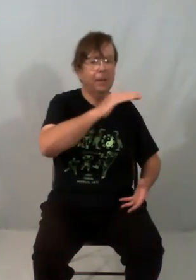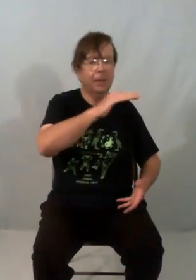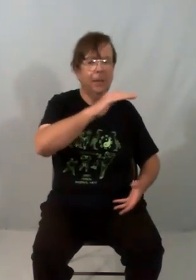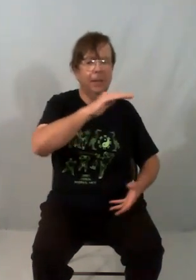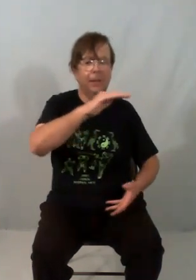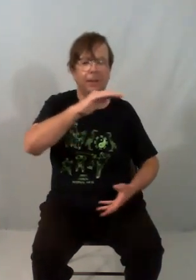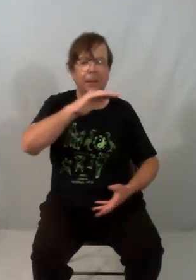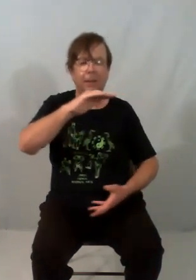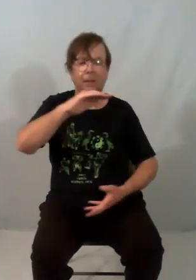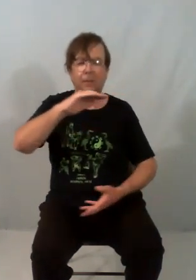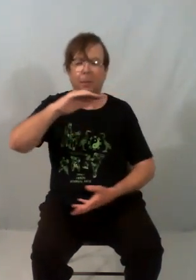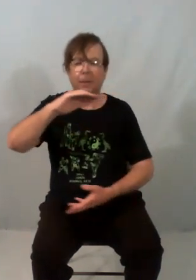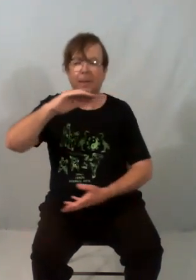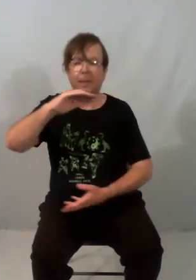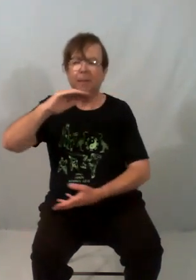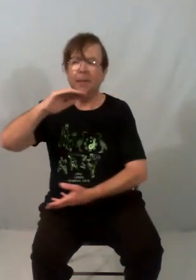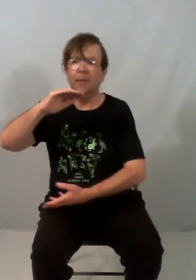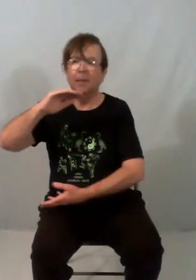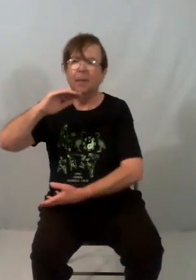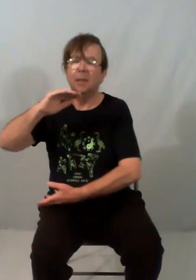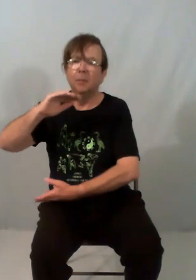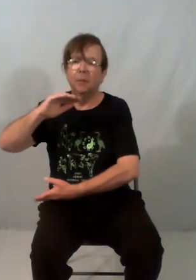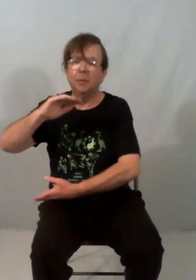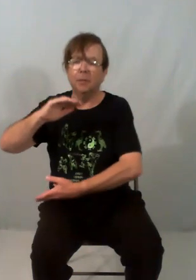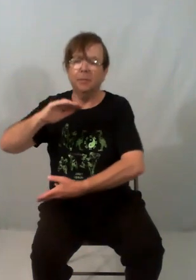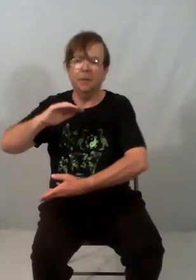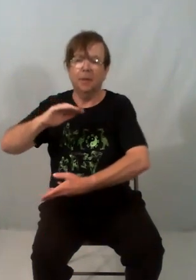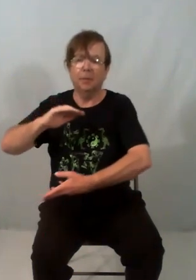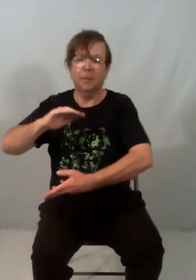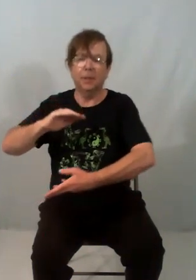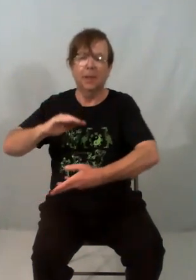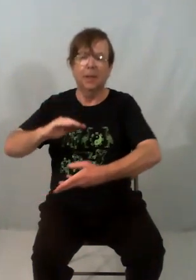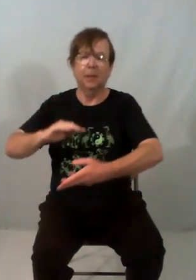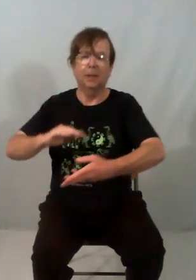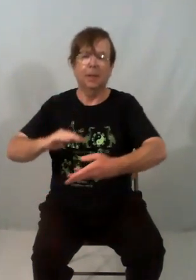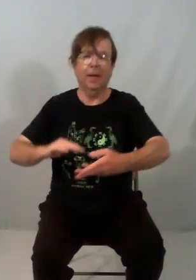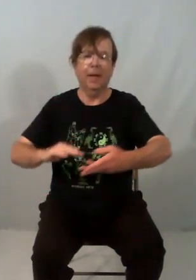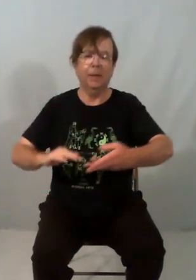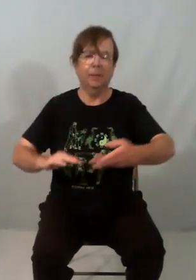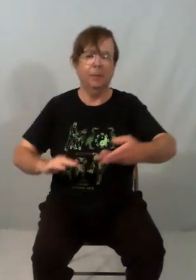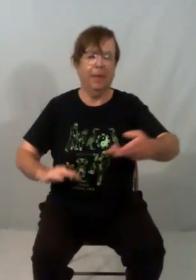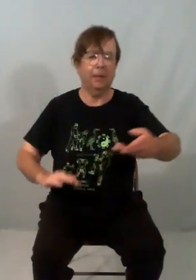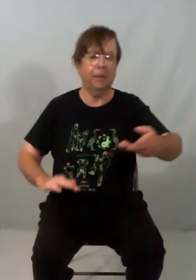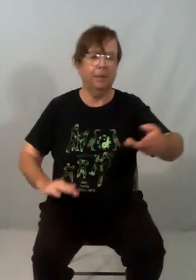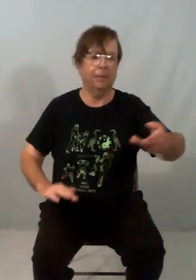turning in the centre of your body. Governing the movement of your arms. Don't let your hands move out too far.